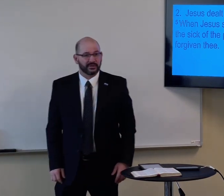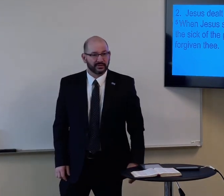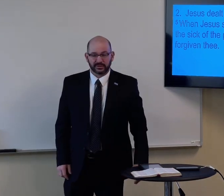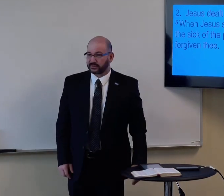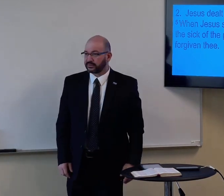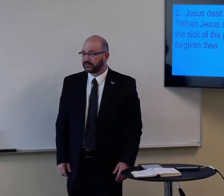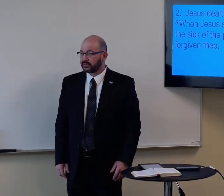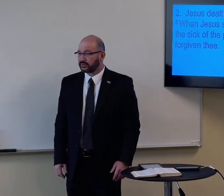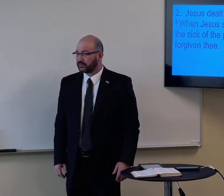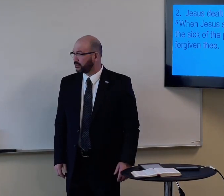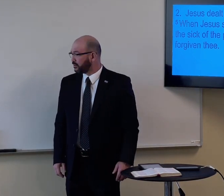has a plan for you?